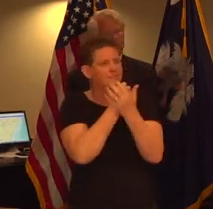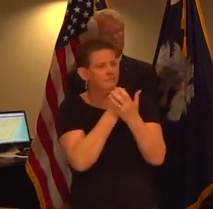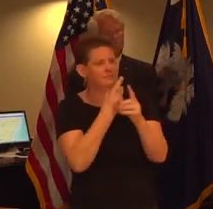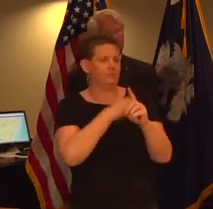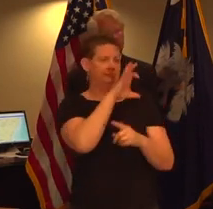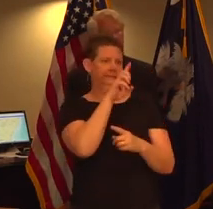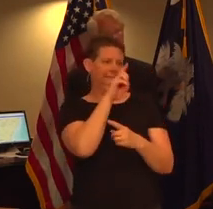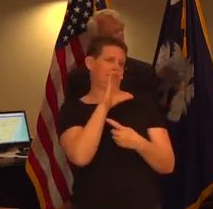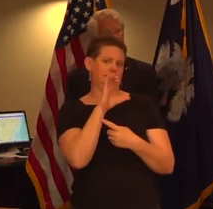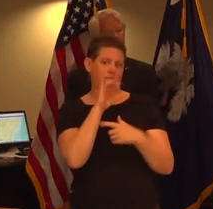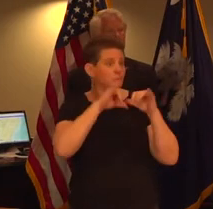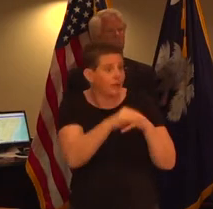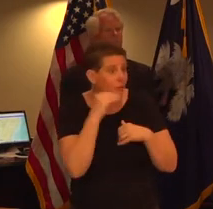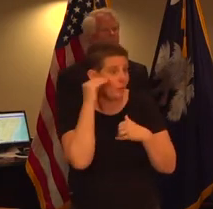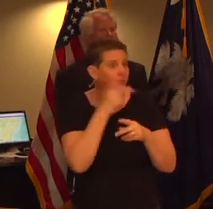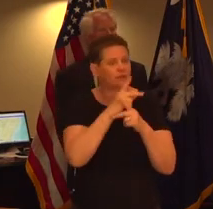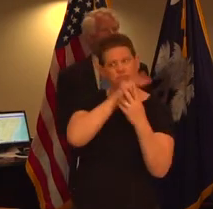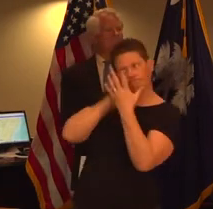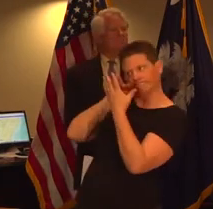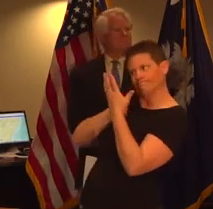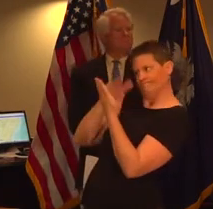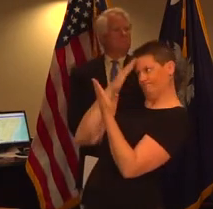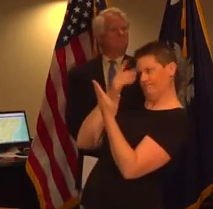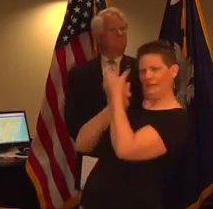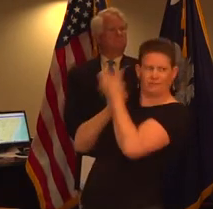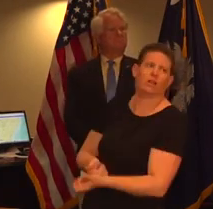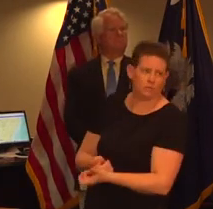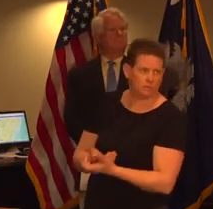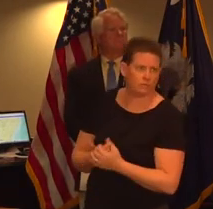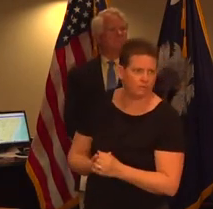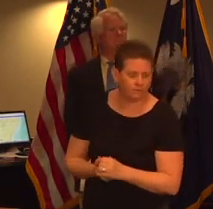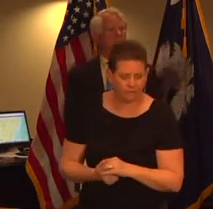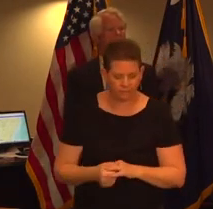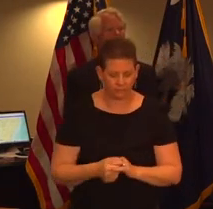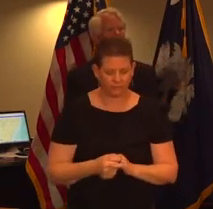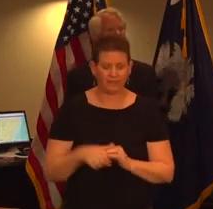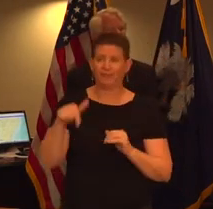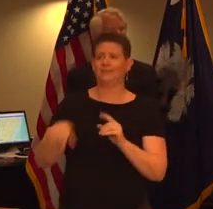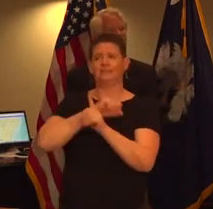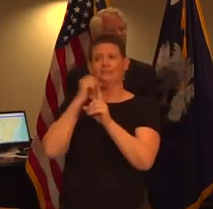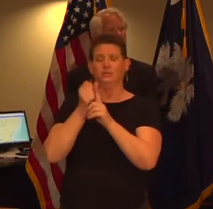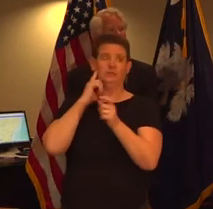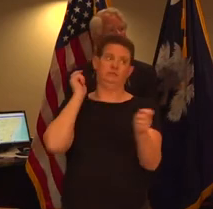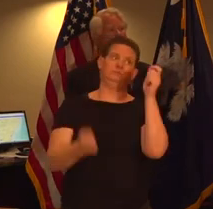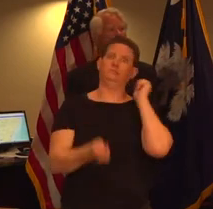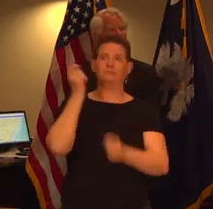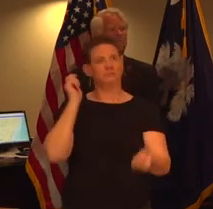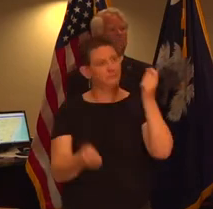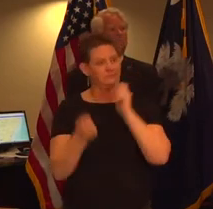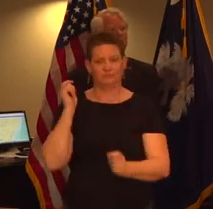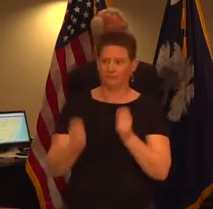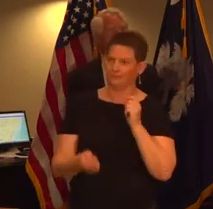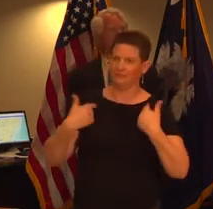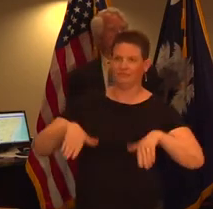this continues to be an emerging and rapidly involving situation and dhec will provide updated information as